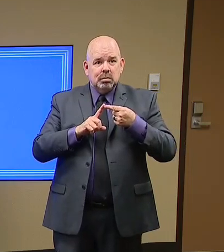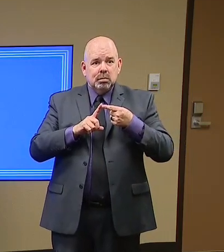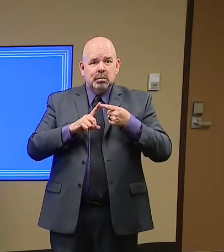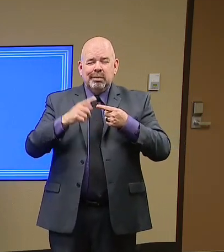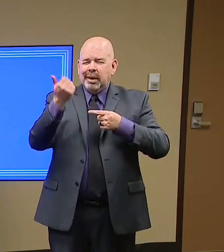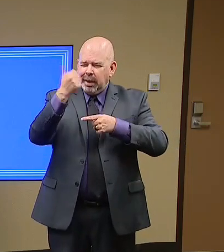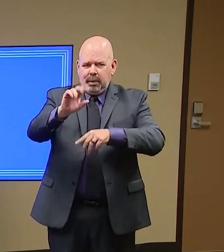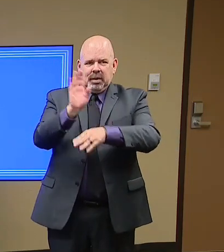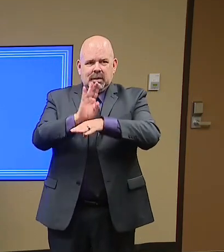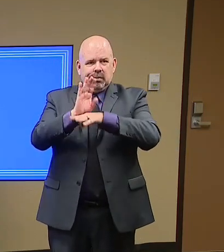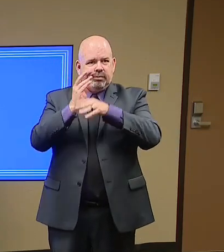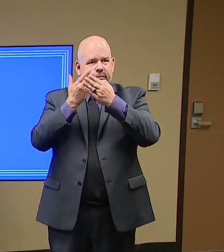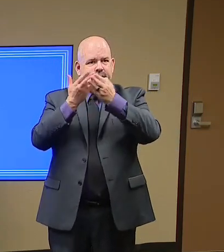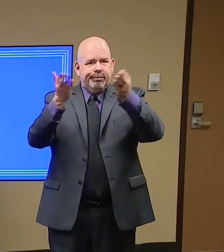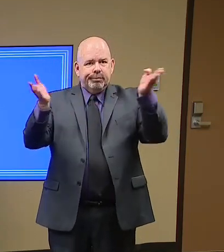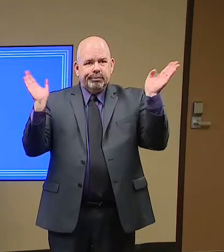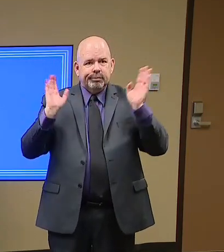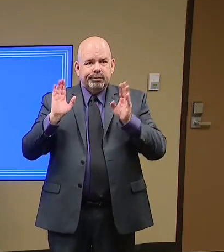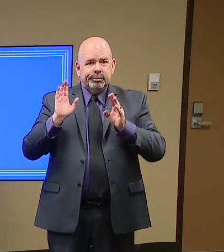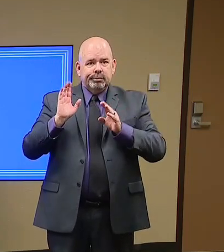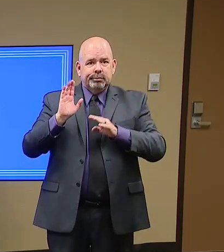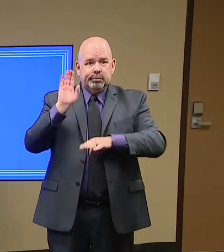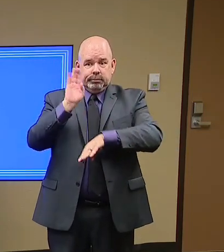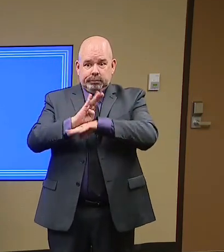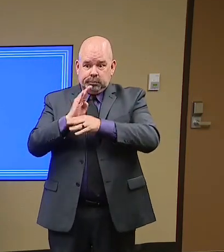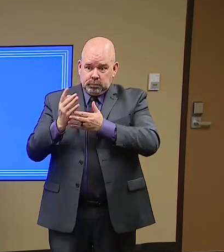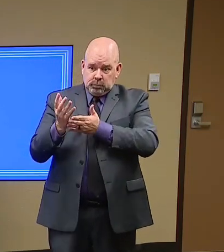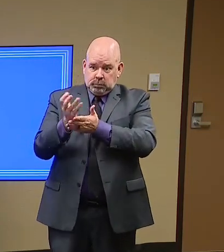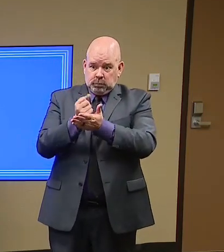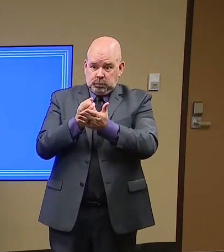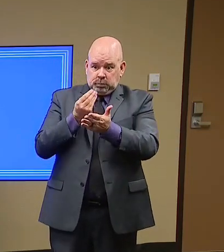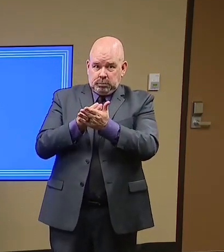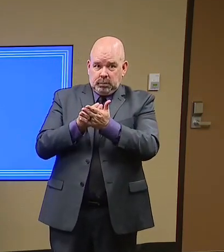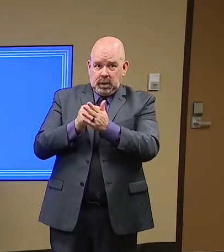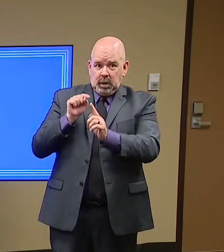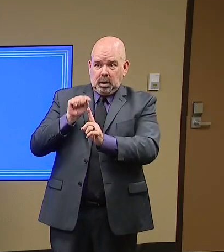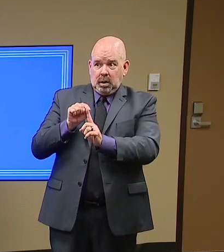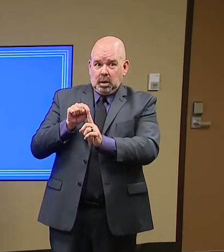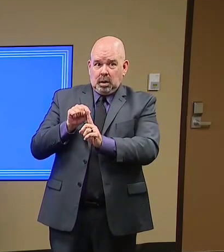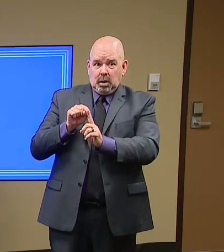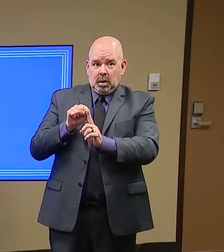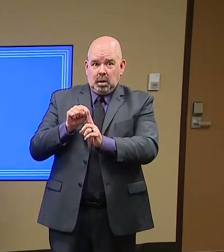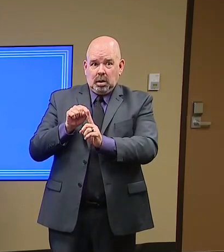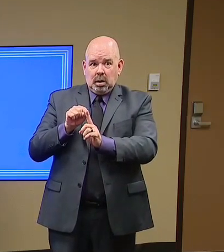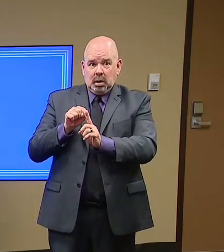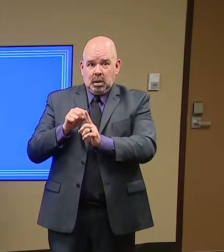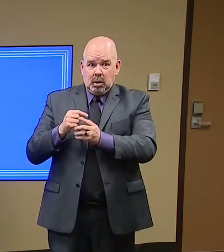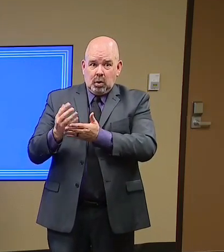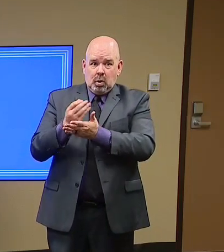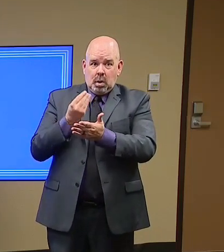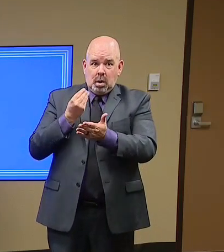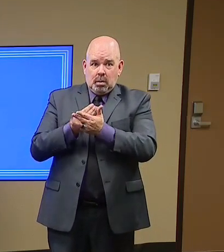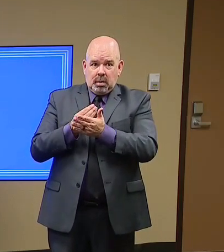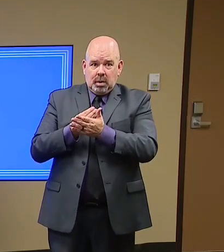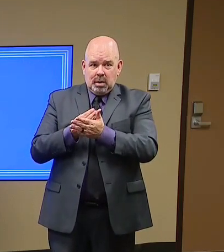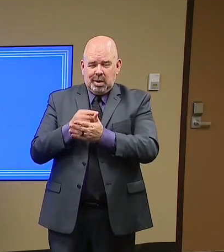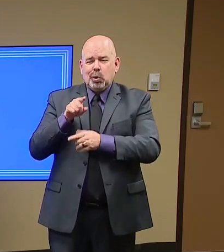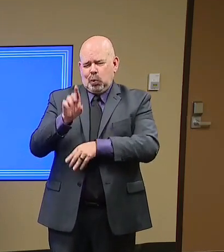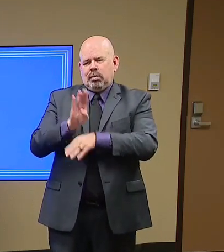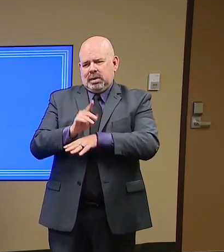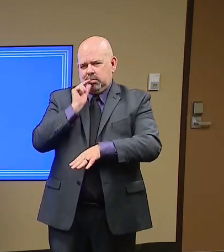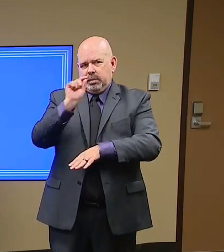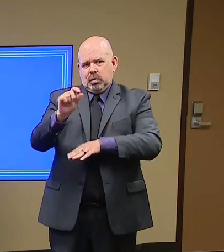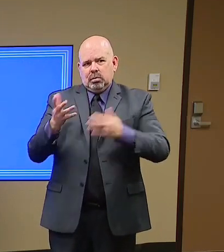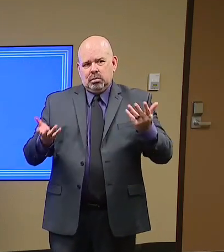that make money, whether it be a, you know, you name it. If you make money, you're a commercial business as opposed to a charity.